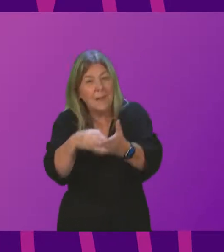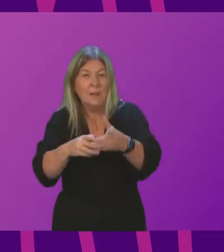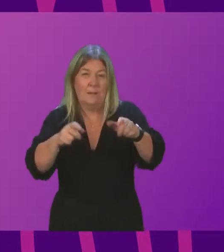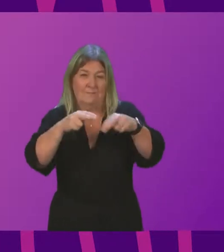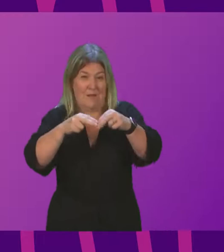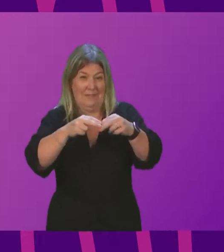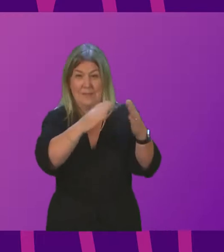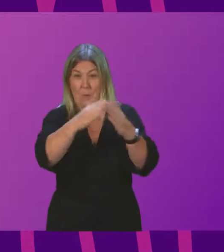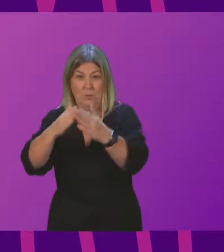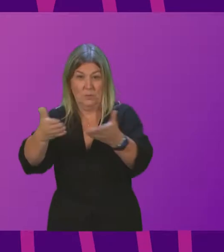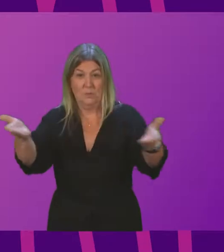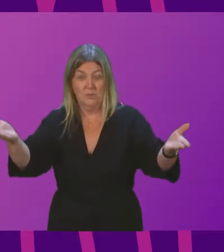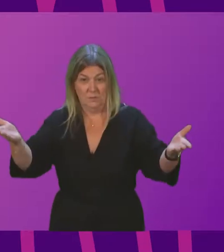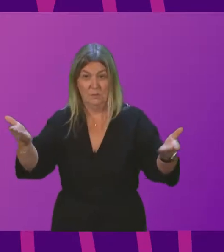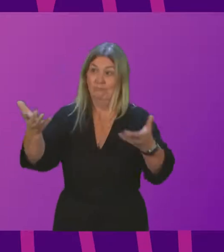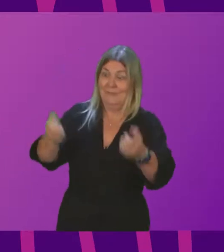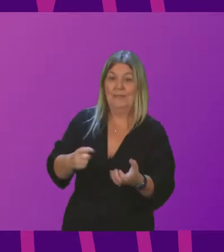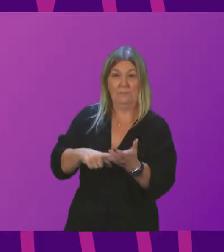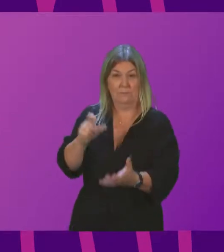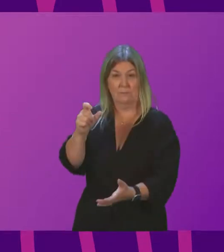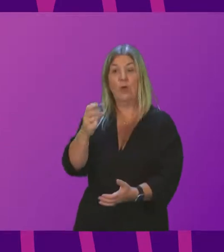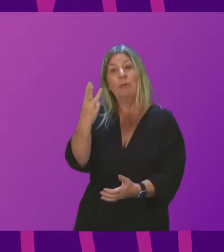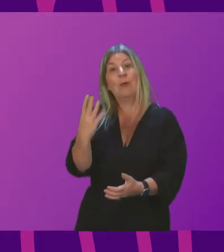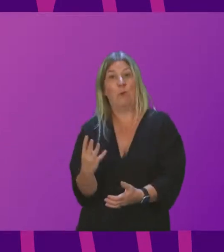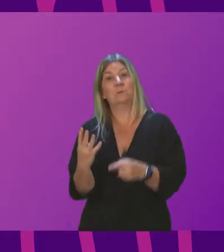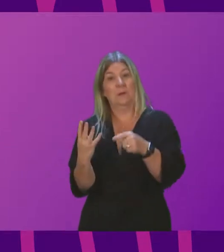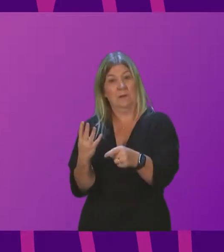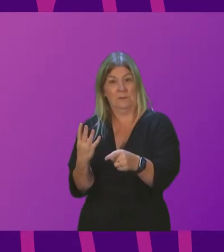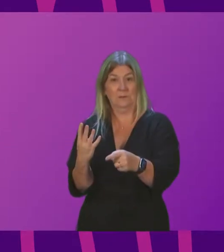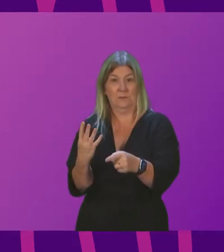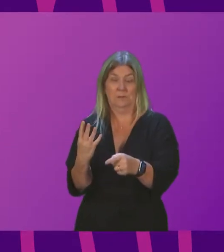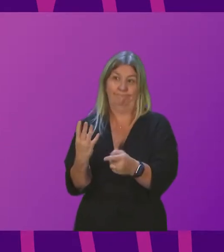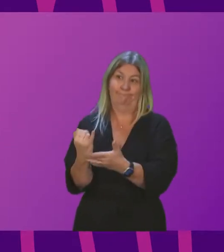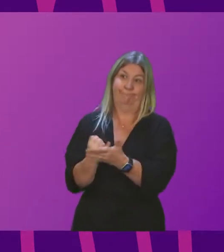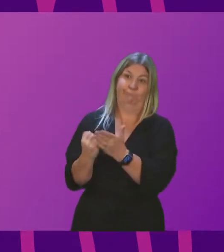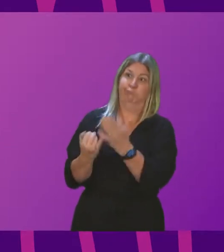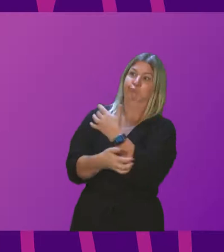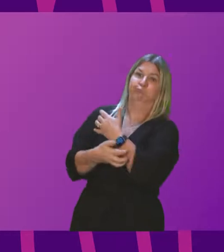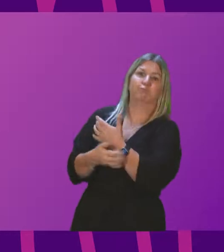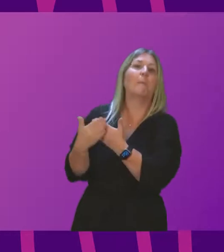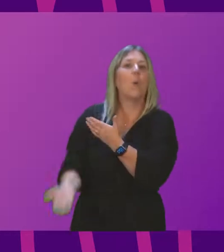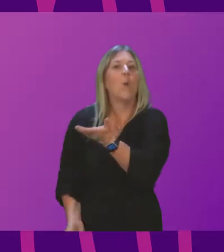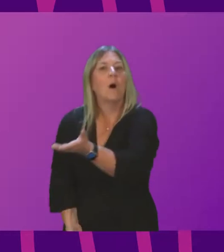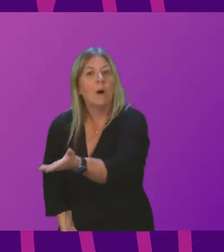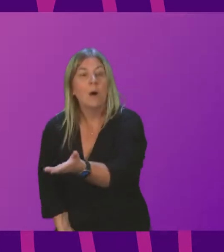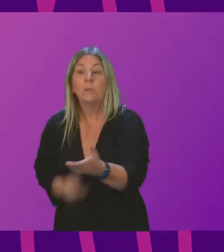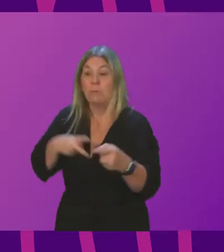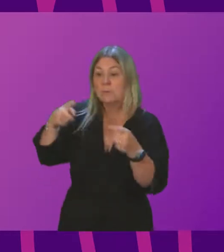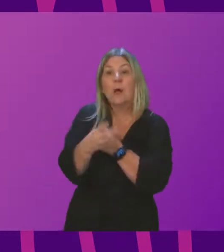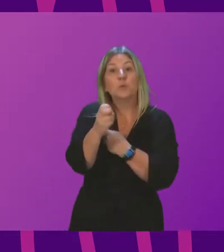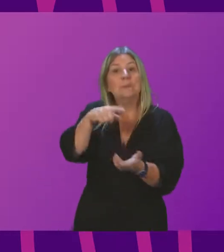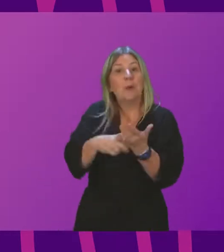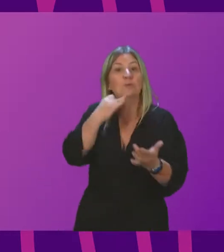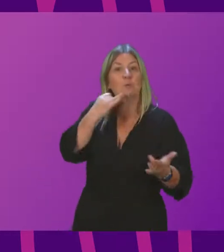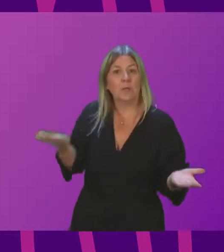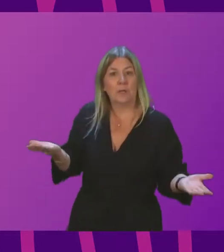universal credit, around three quarters will be worse off as a result of decisions to take away the £20 a week uplift. So